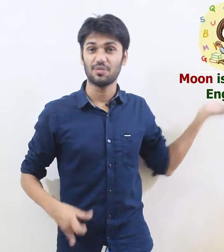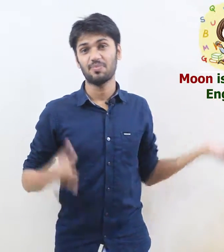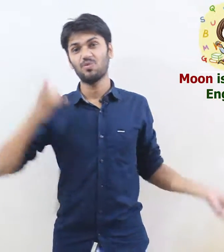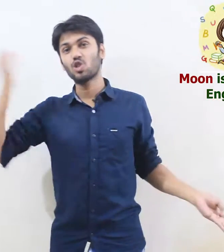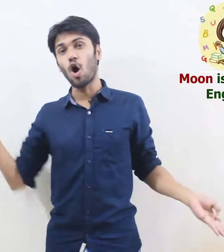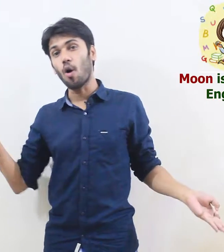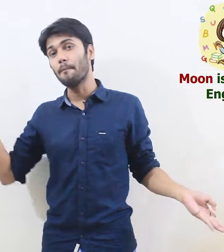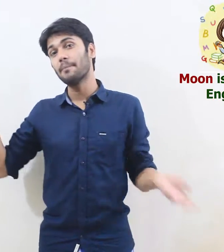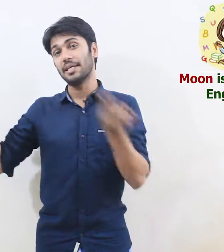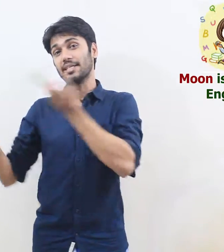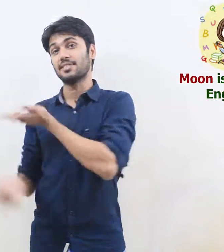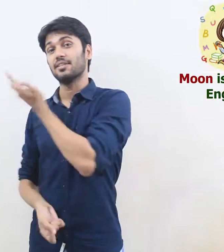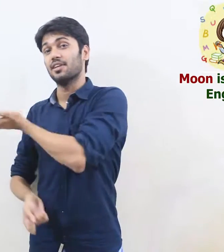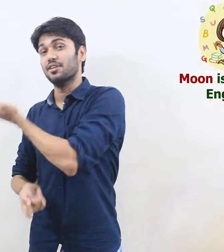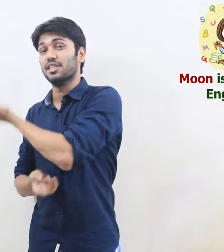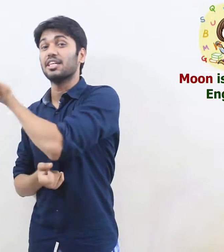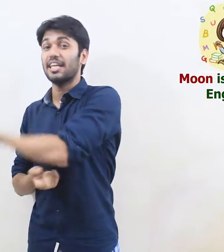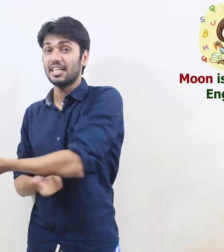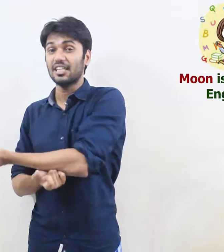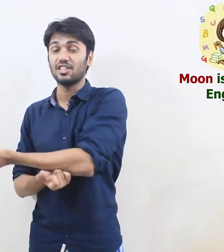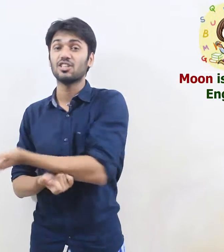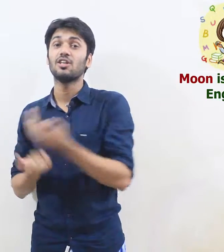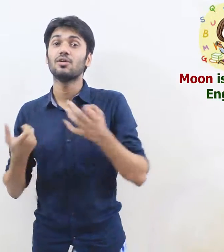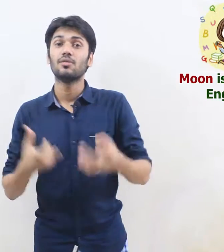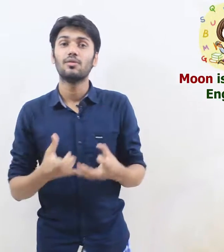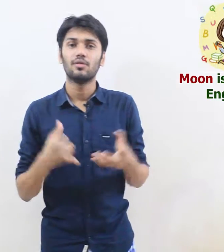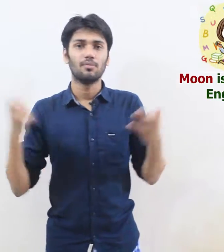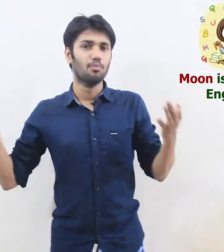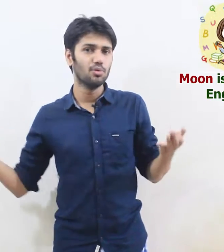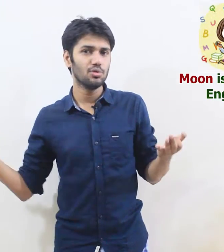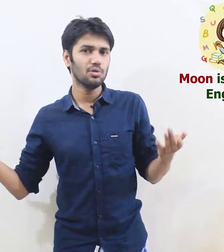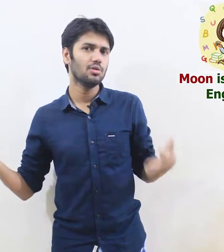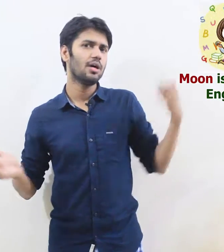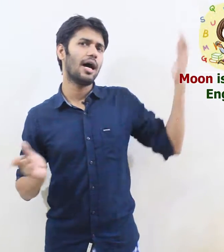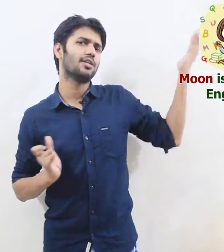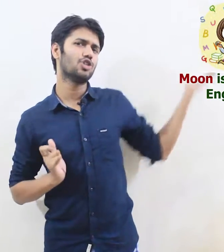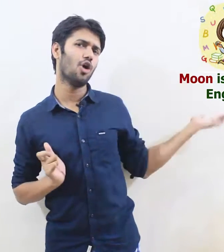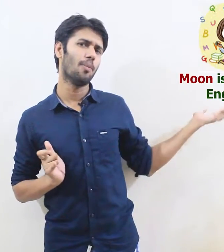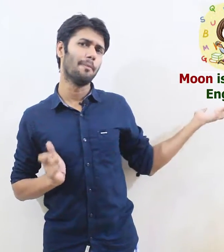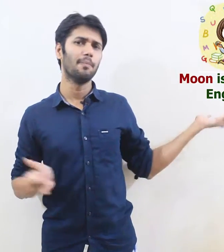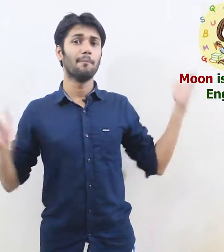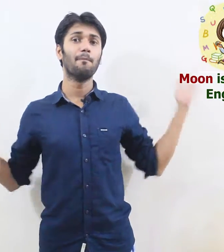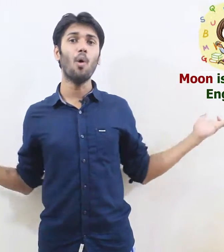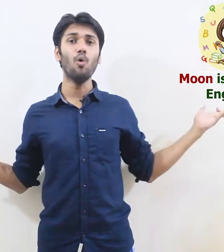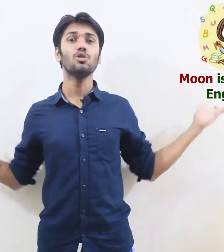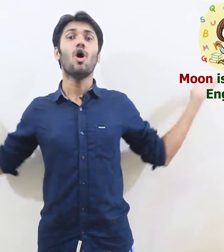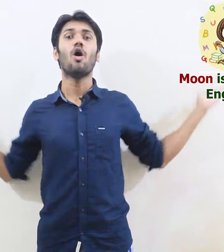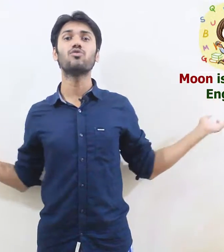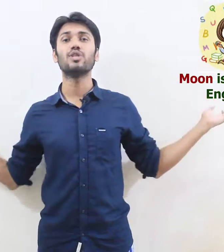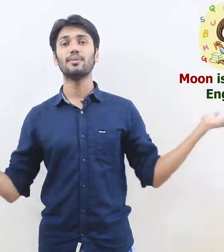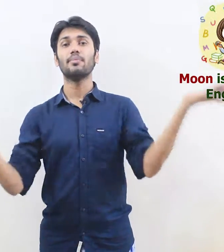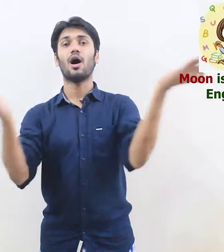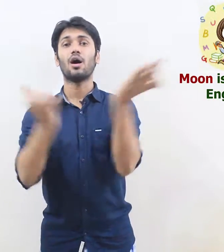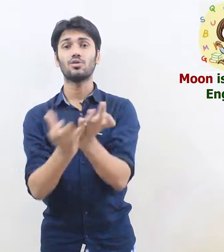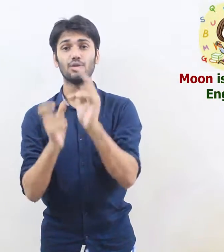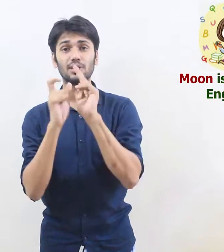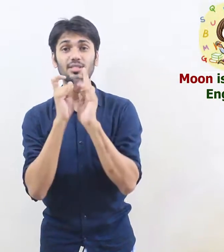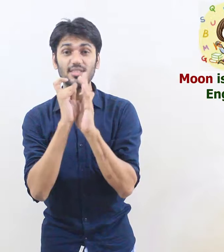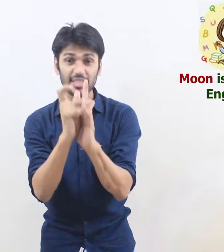Tom is learning English moon and Tom both of them are doing the